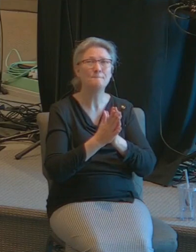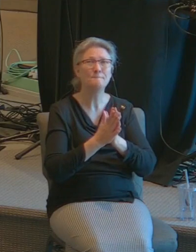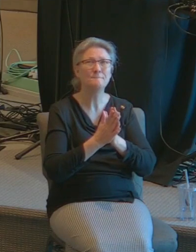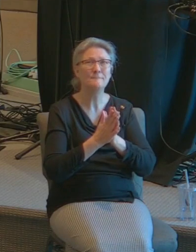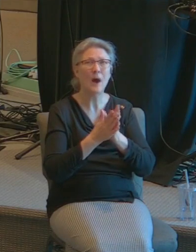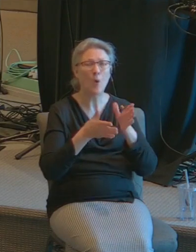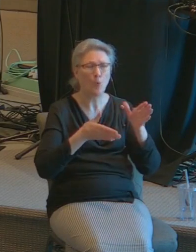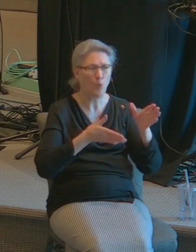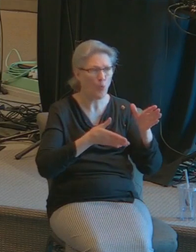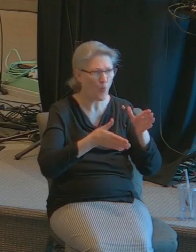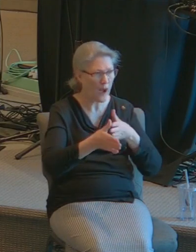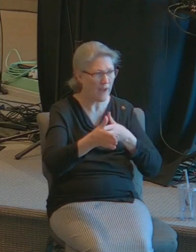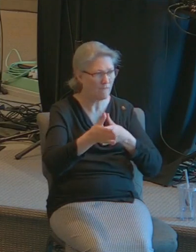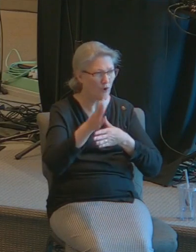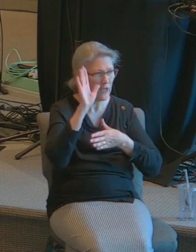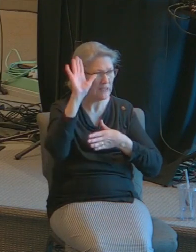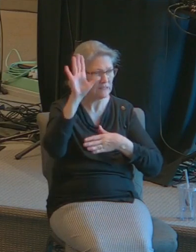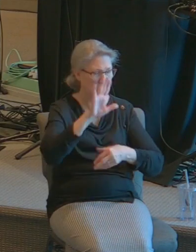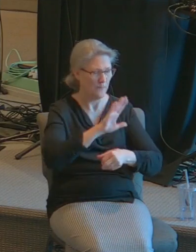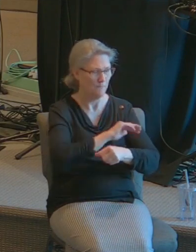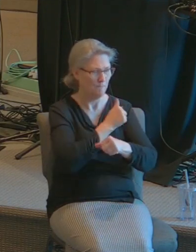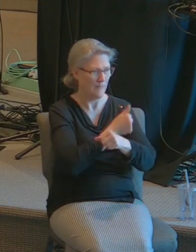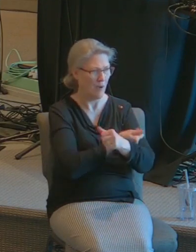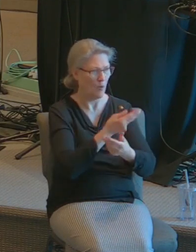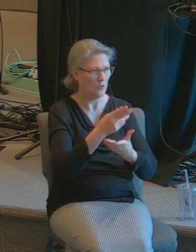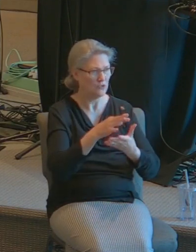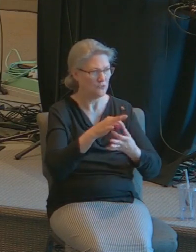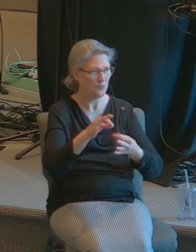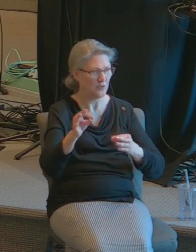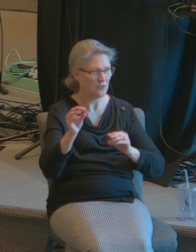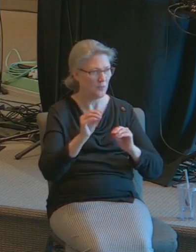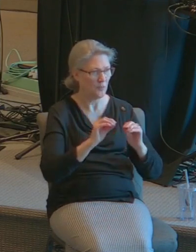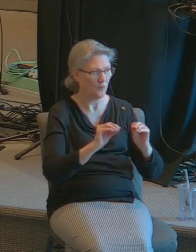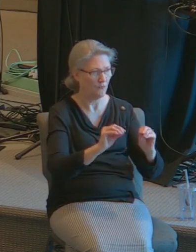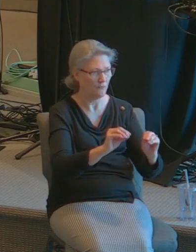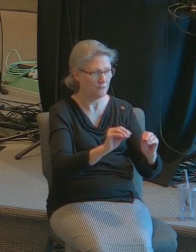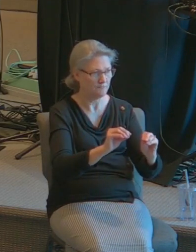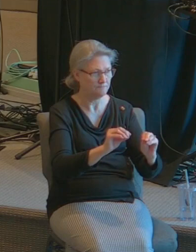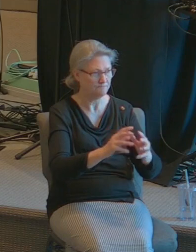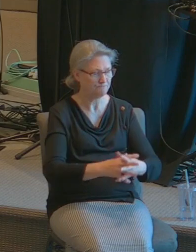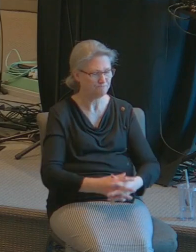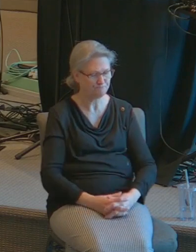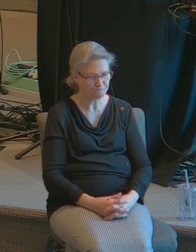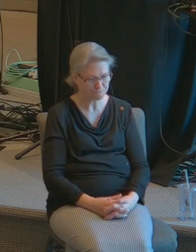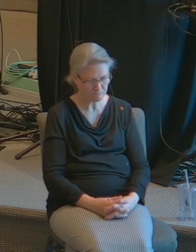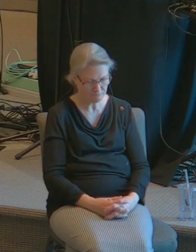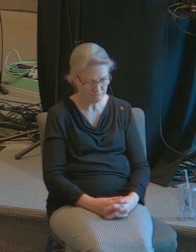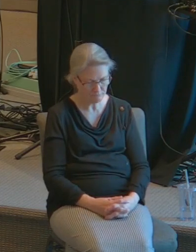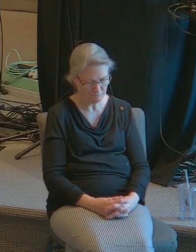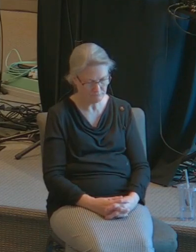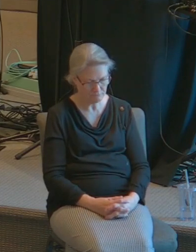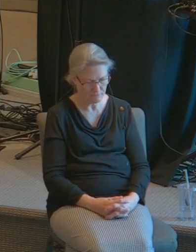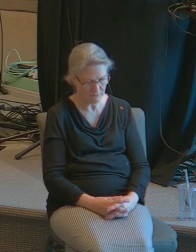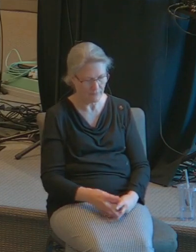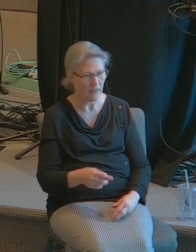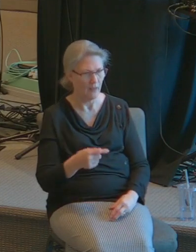okay not long ago most of you know that I teach in the Urshan Graduate School